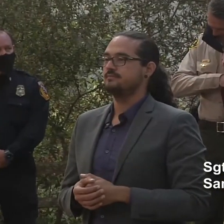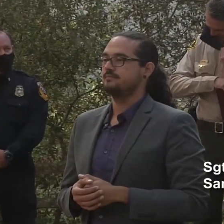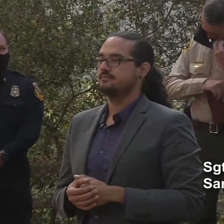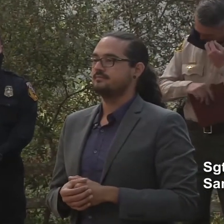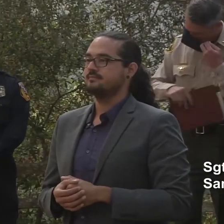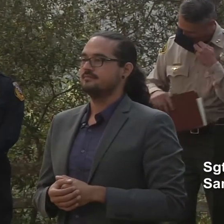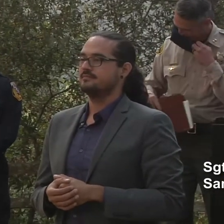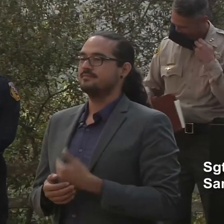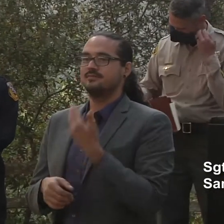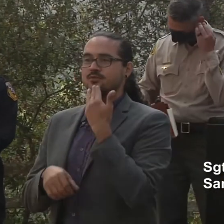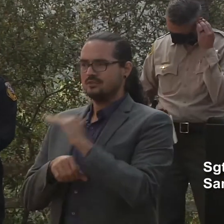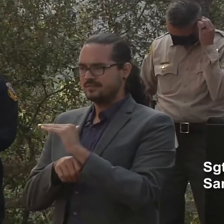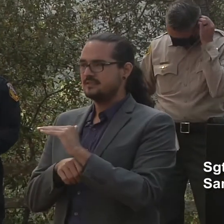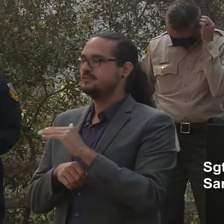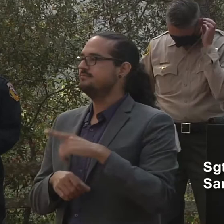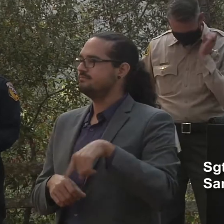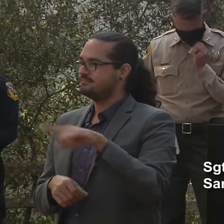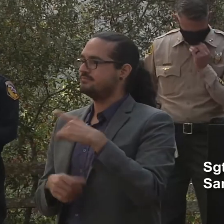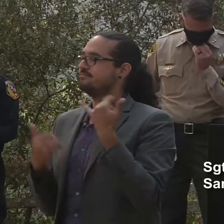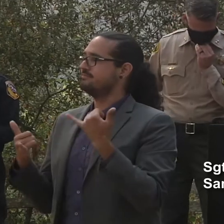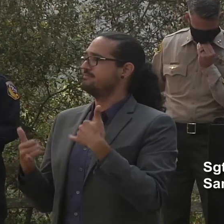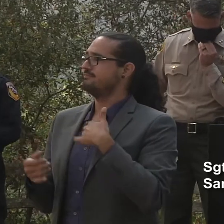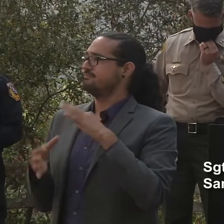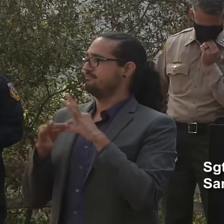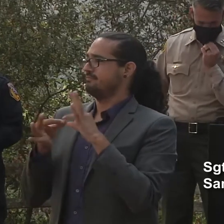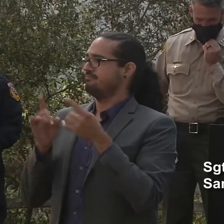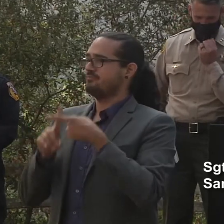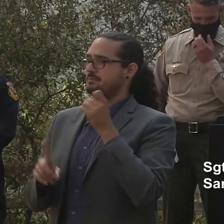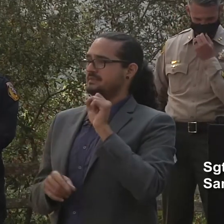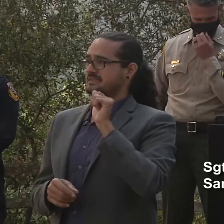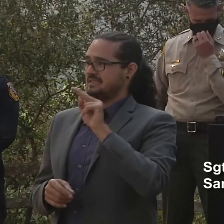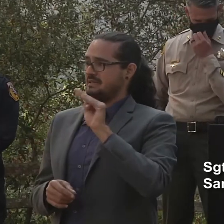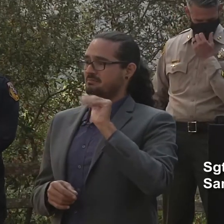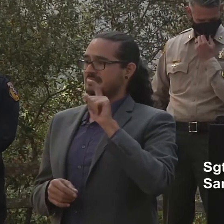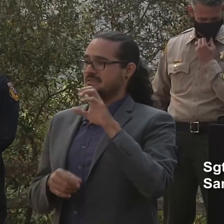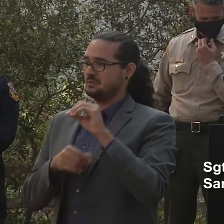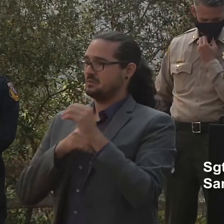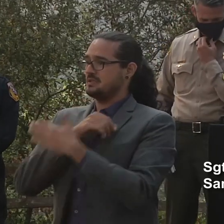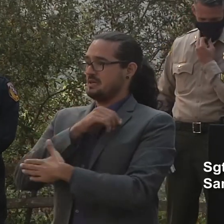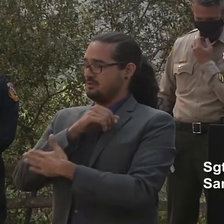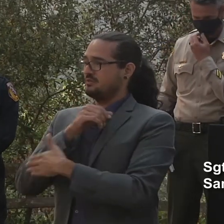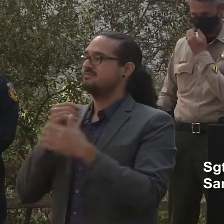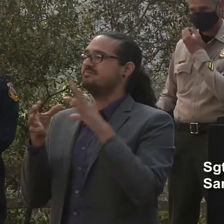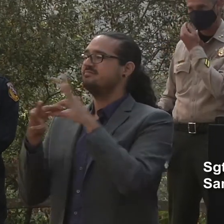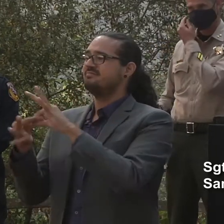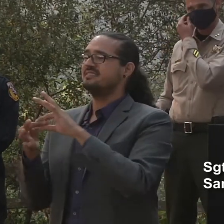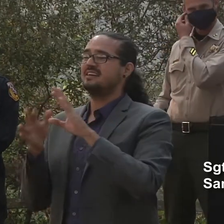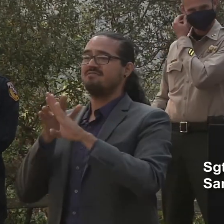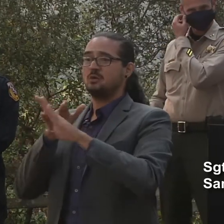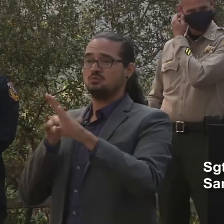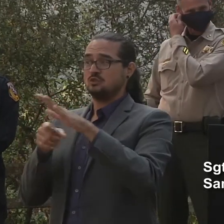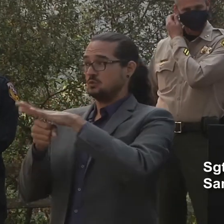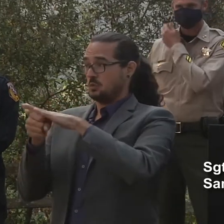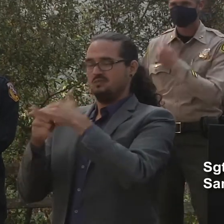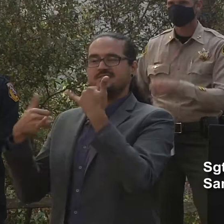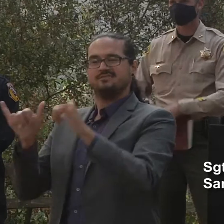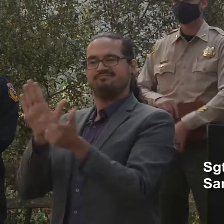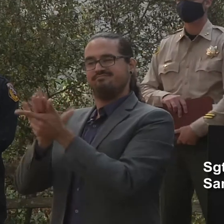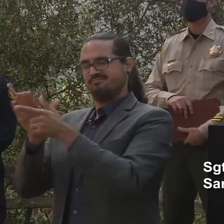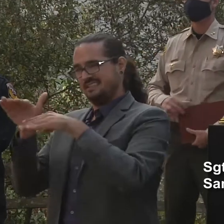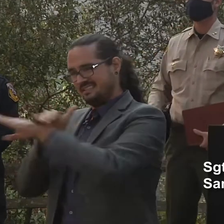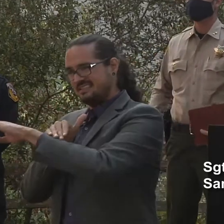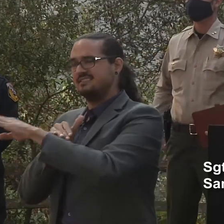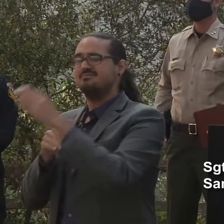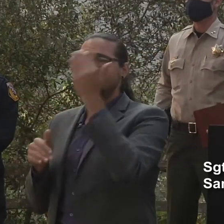For San Mateo County, access to the evacuation zones remains restricted. We understand,